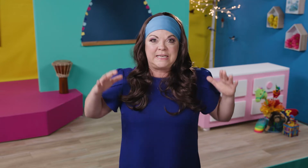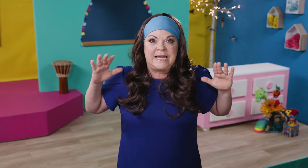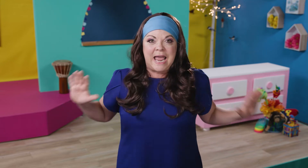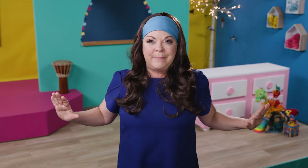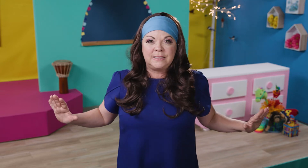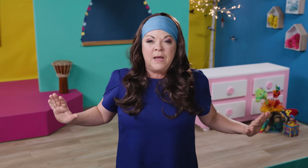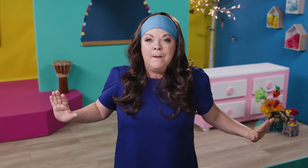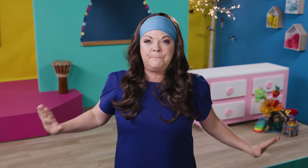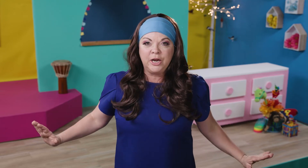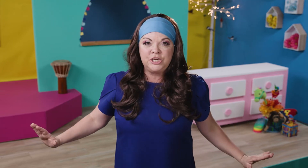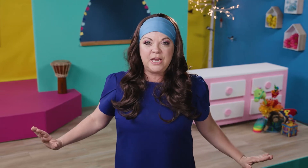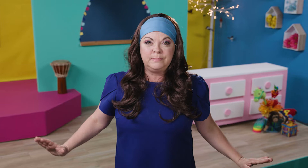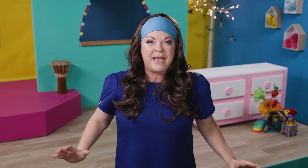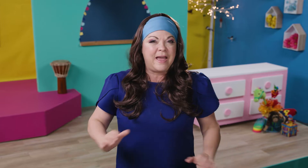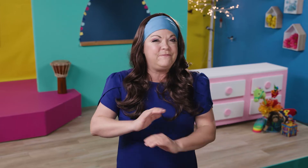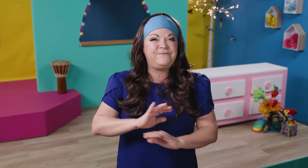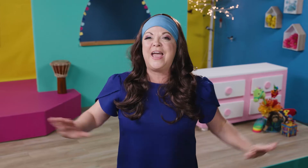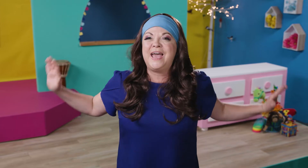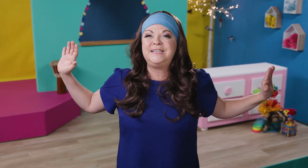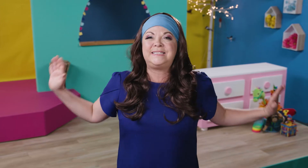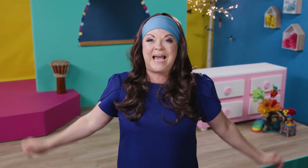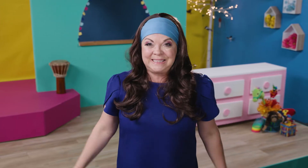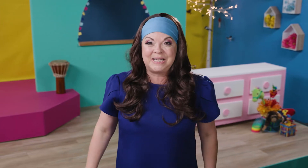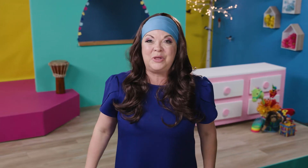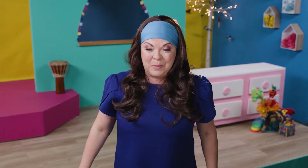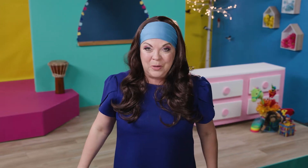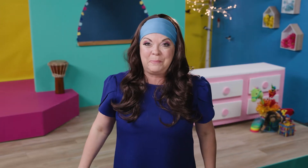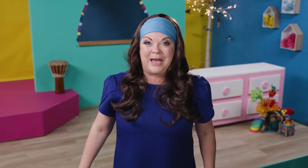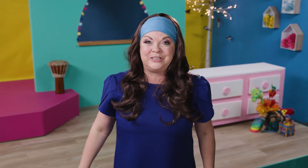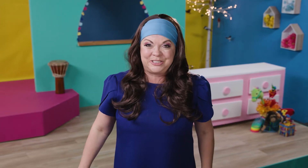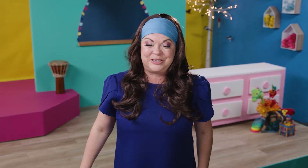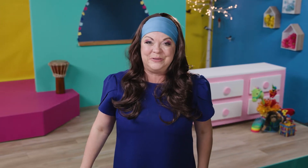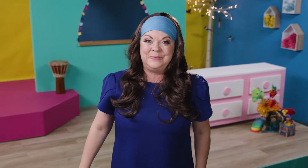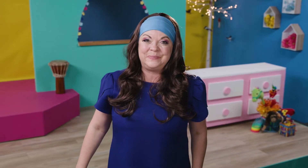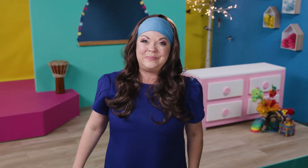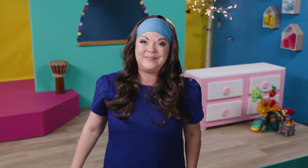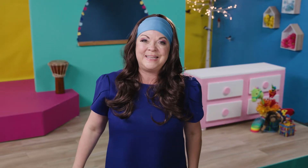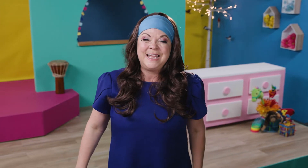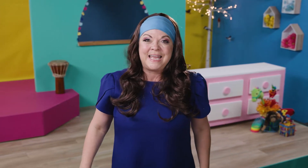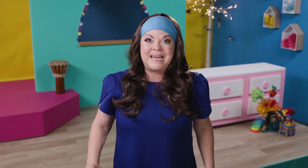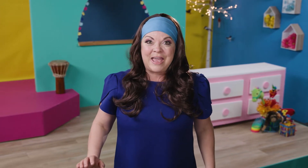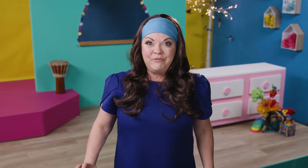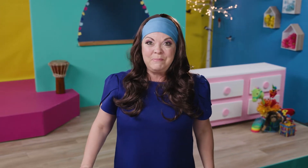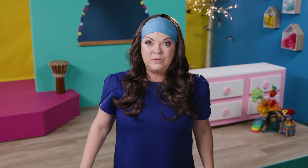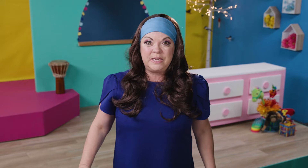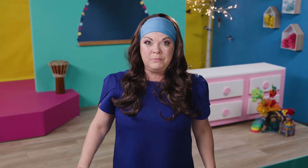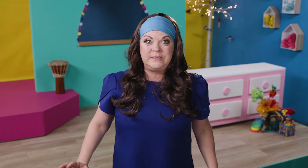dynamics, body shapes and fantastic locomotor patterns too. In every Mosey and Moo